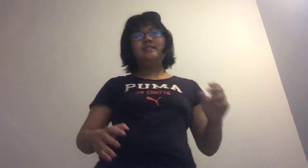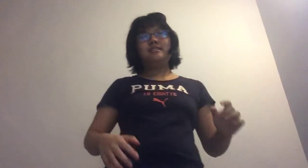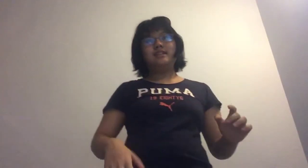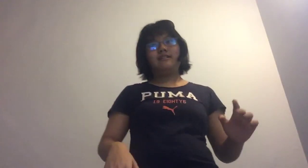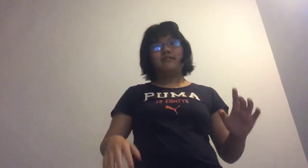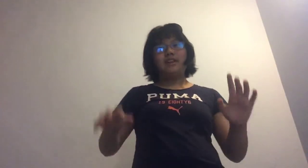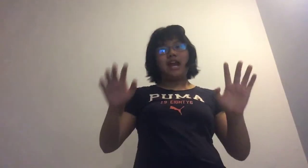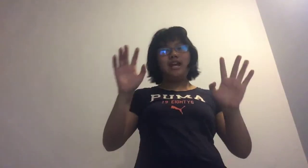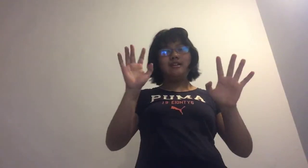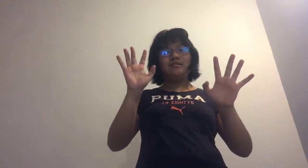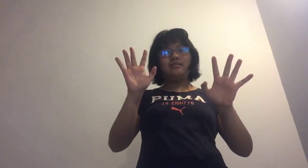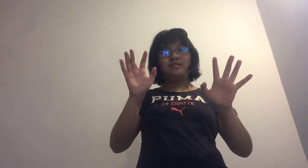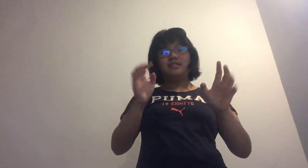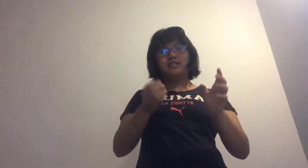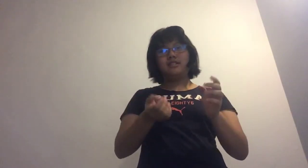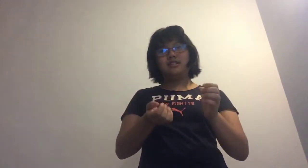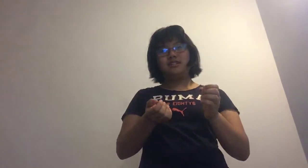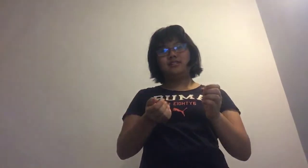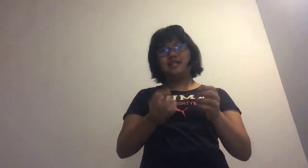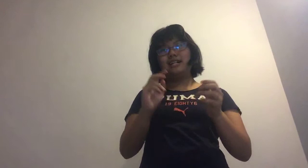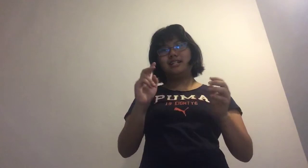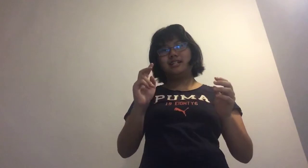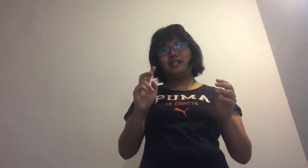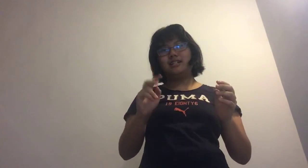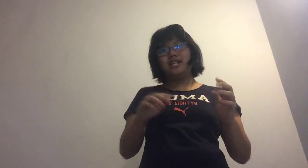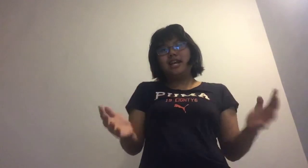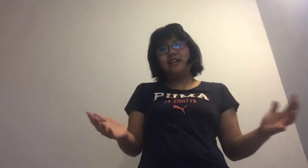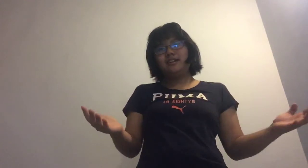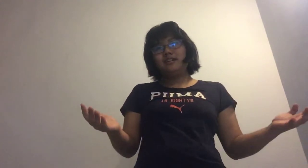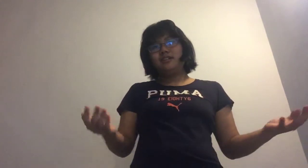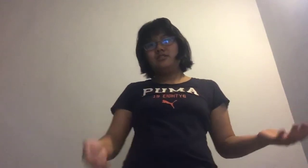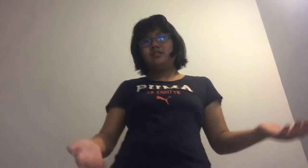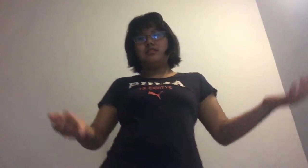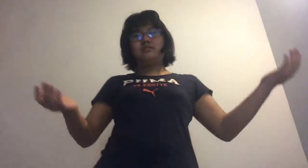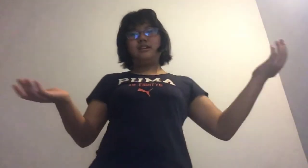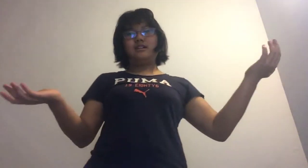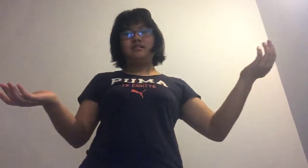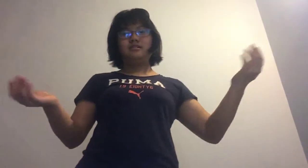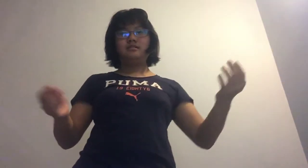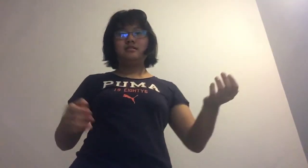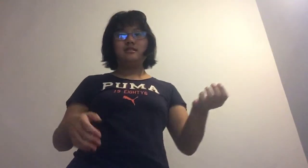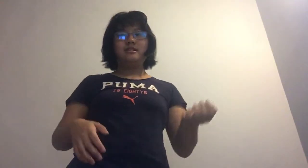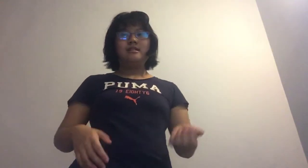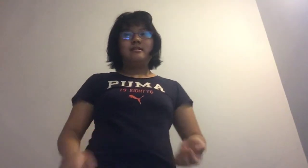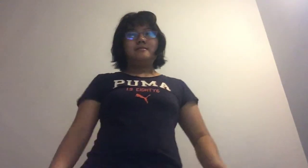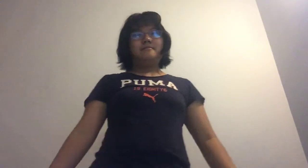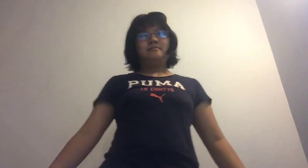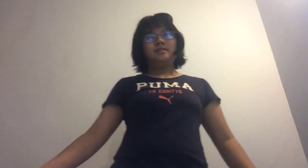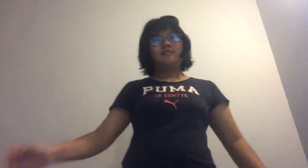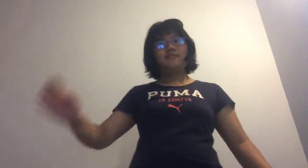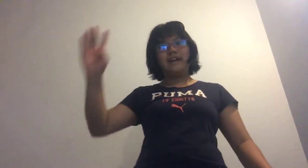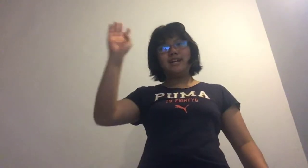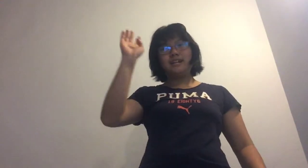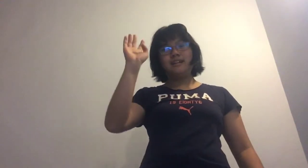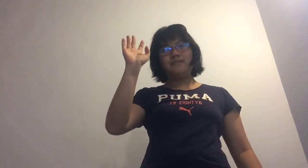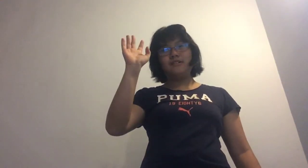did that for 8 years since 2010. So yeah. Fact number